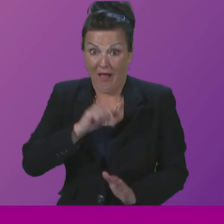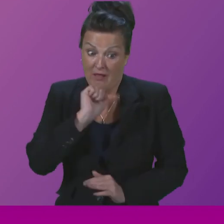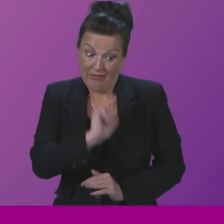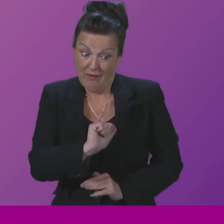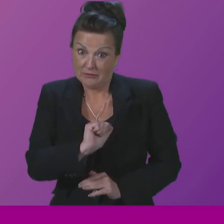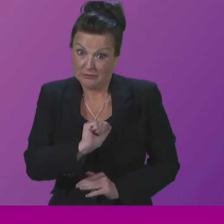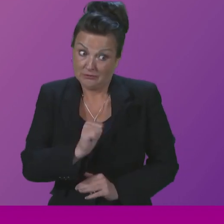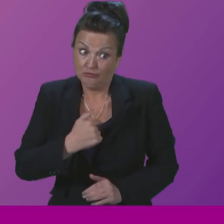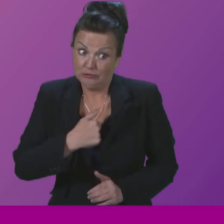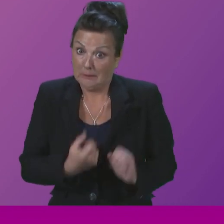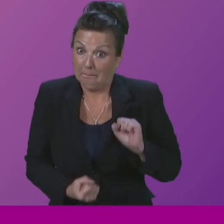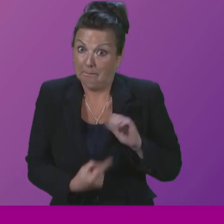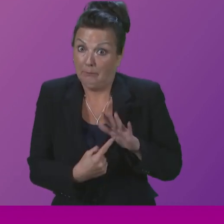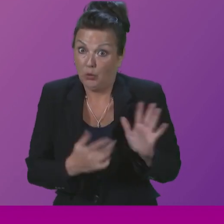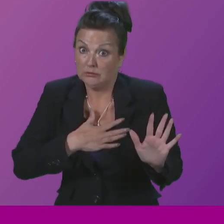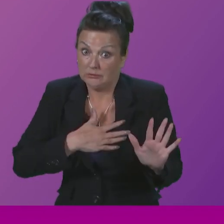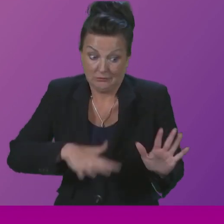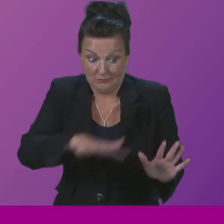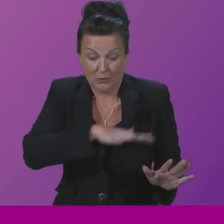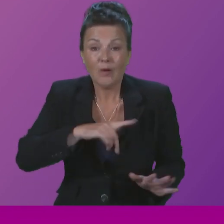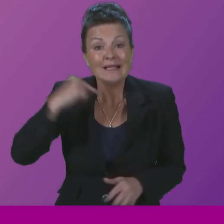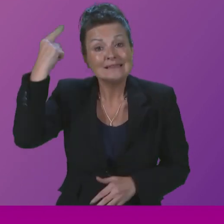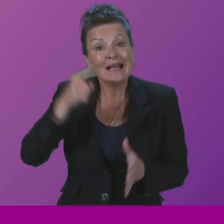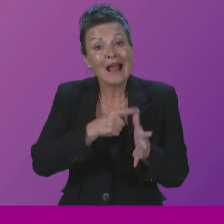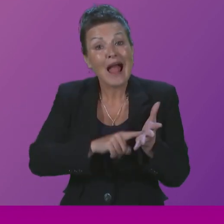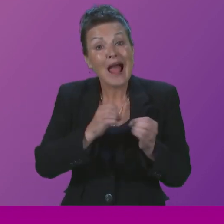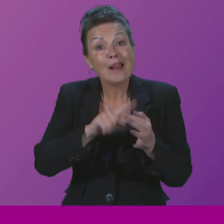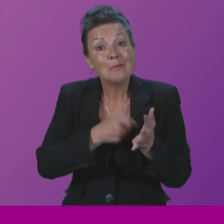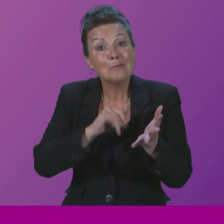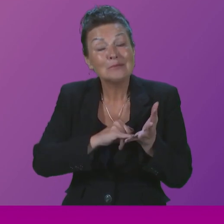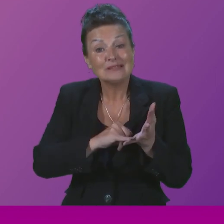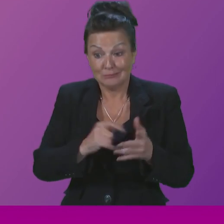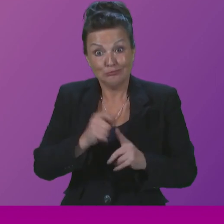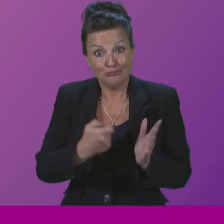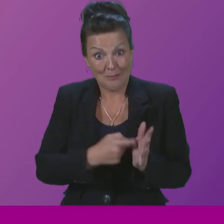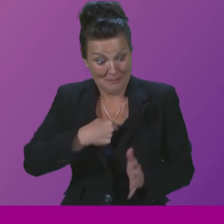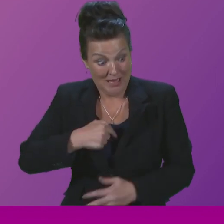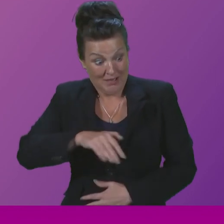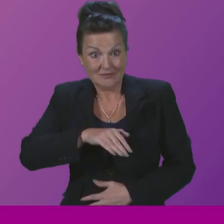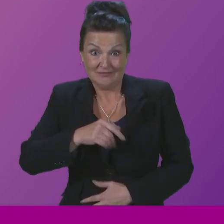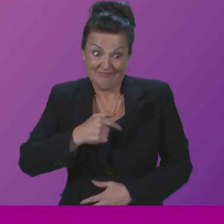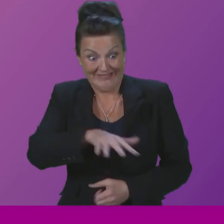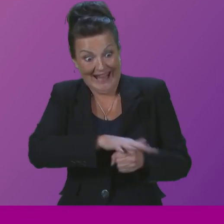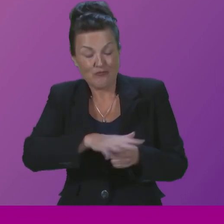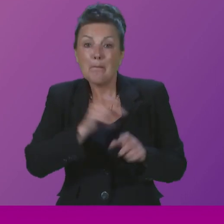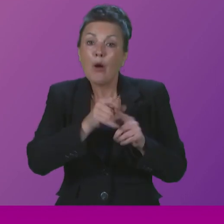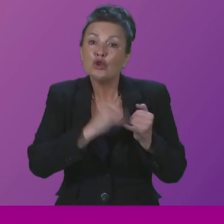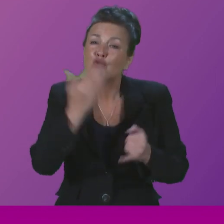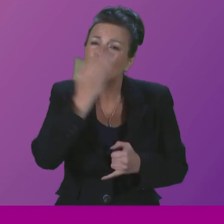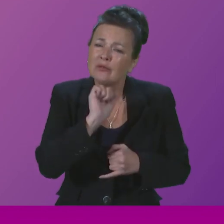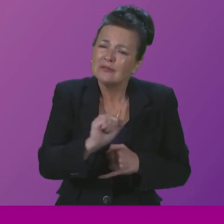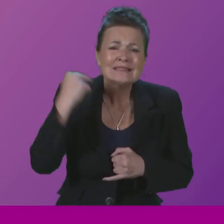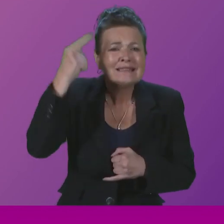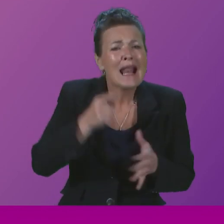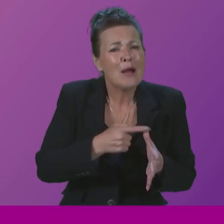heart it is the experience of pupils at St Albert's primary in my own constituency of Pollock Shields. St Albert's is a school